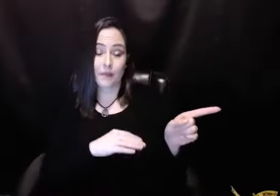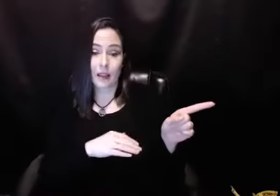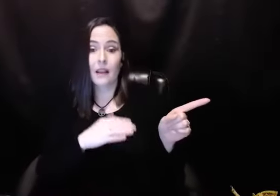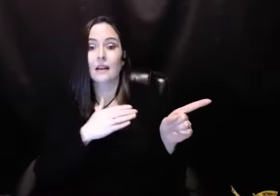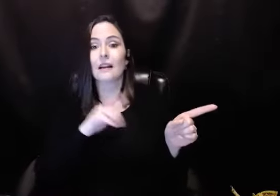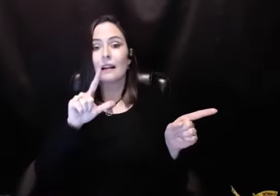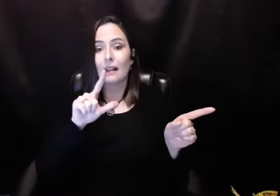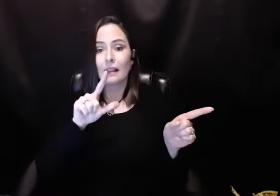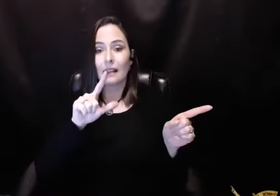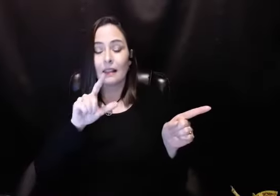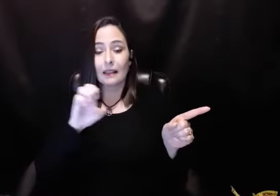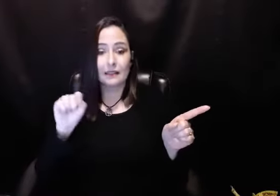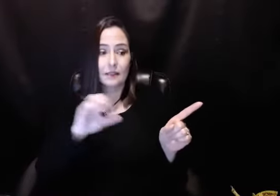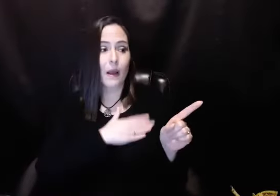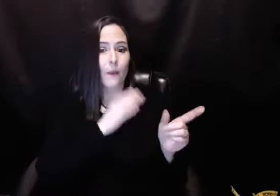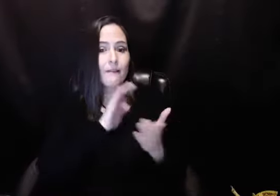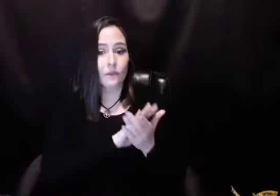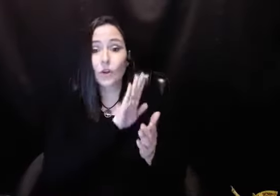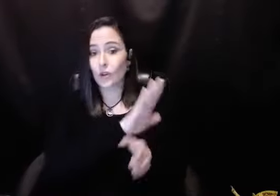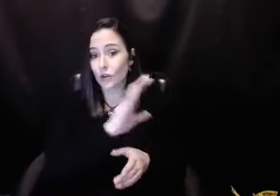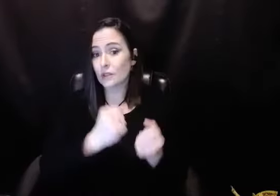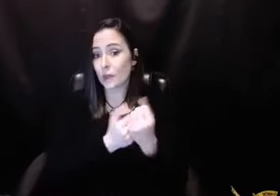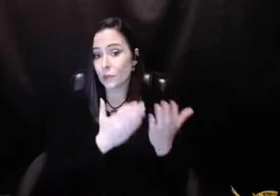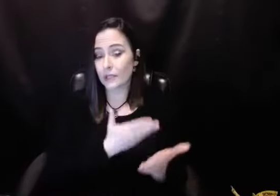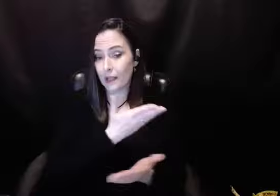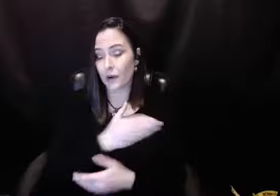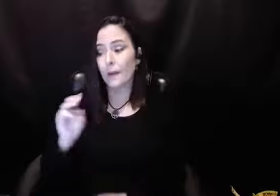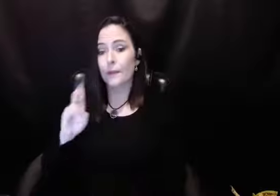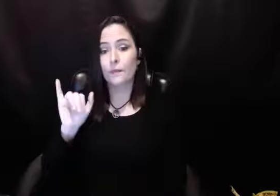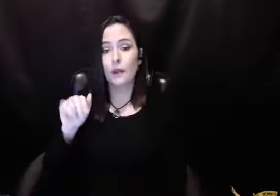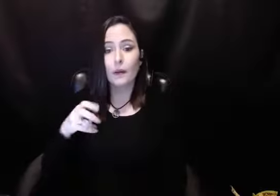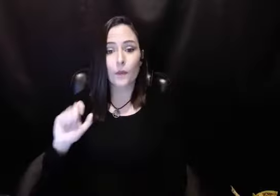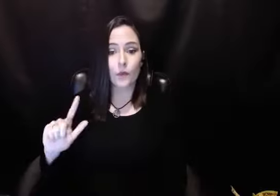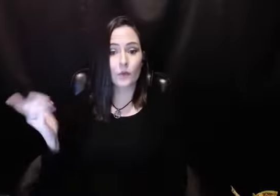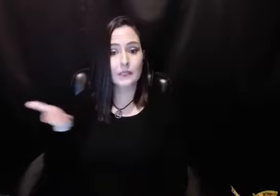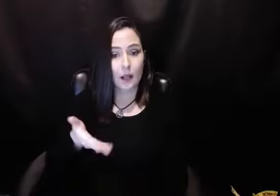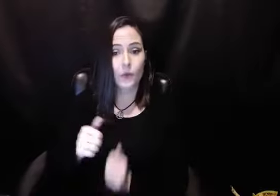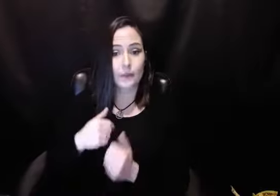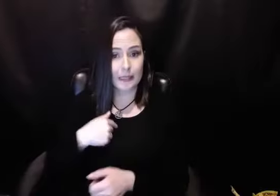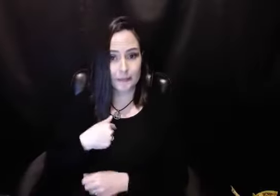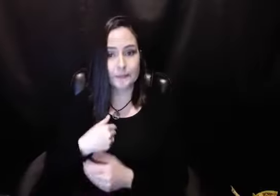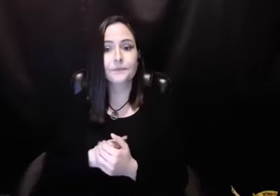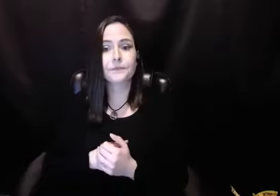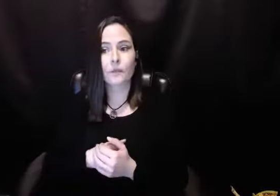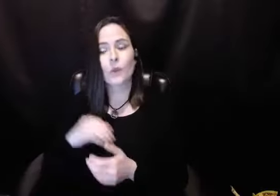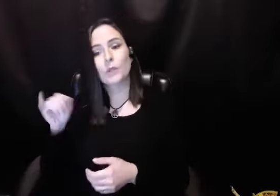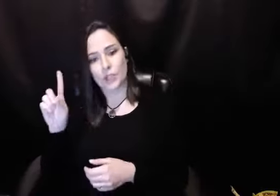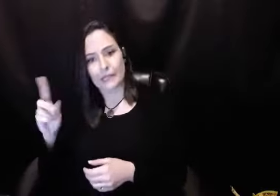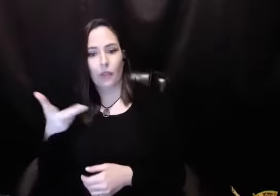before the wedding, Lise's sponsor was here too. So Lise went to a hotel with her, with her sponsor. And Mary Pearl